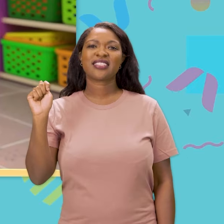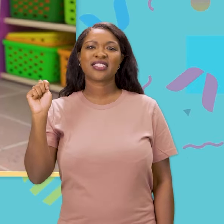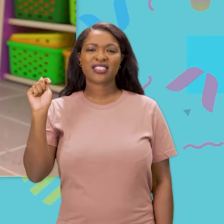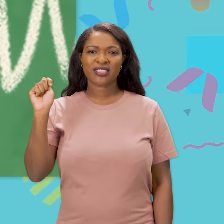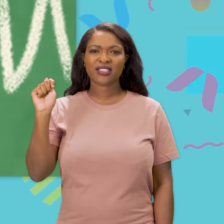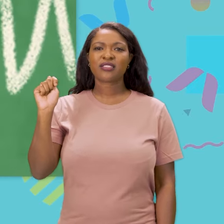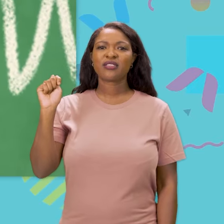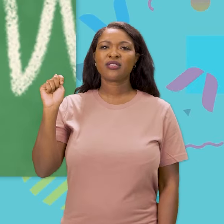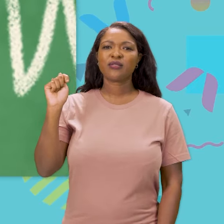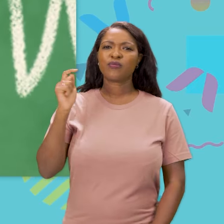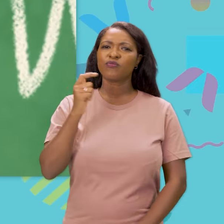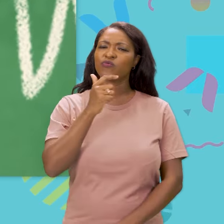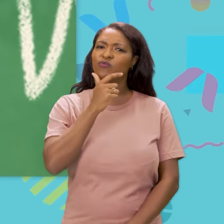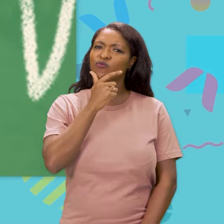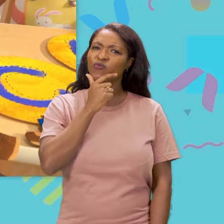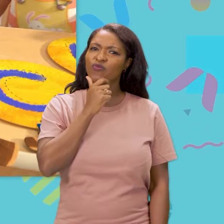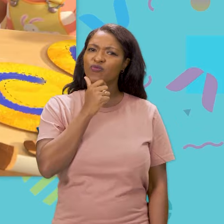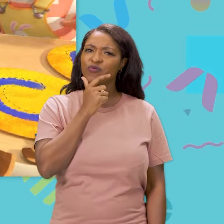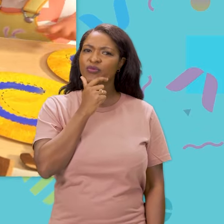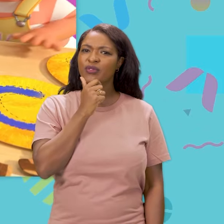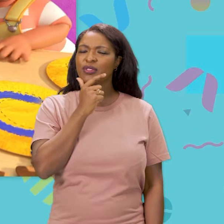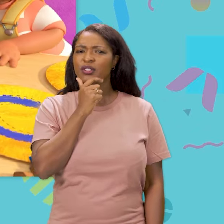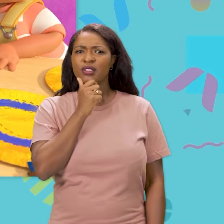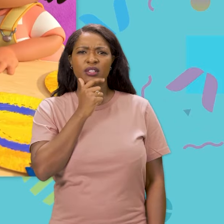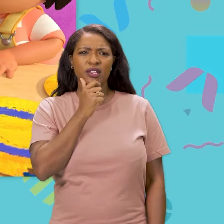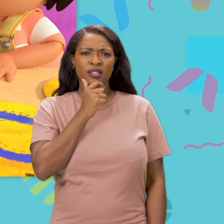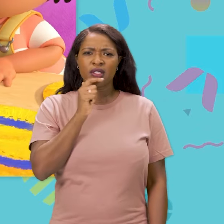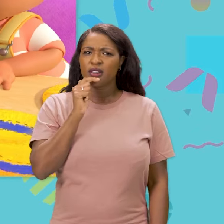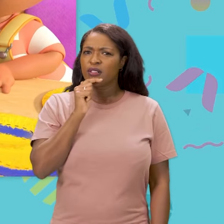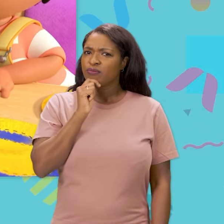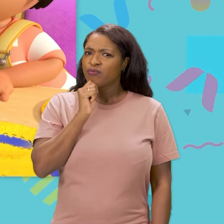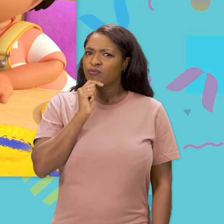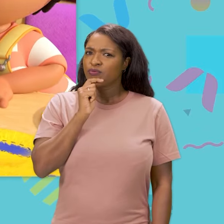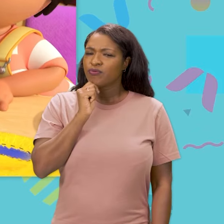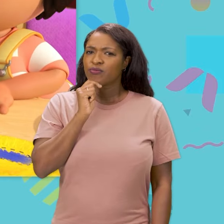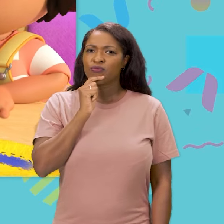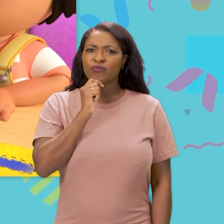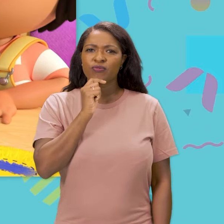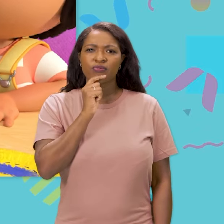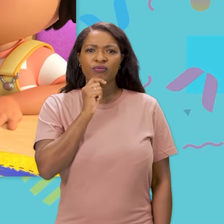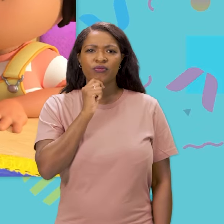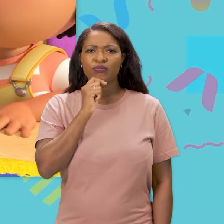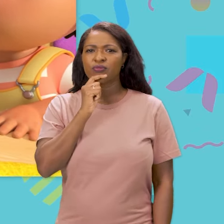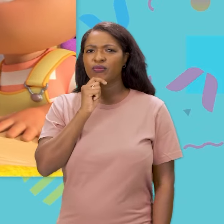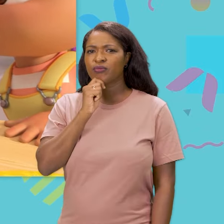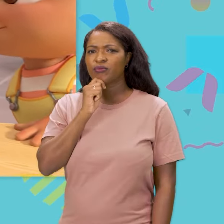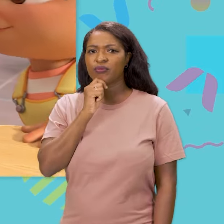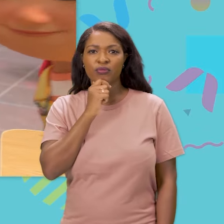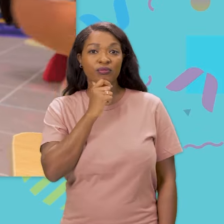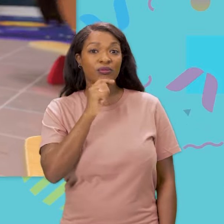U,